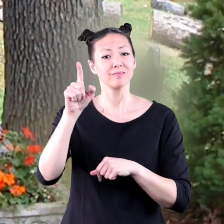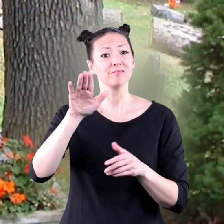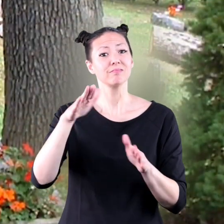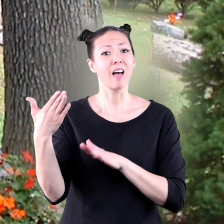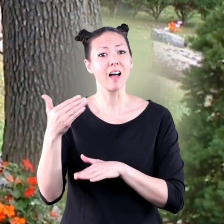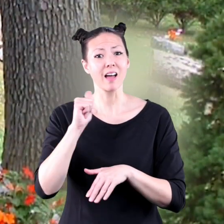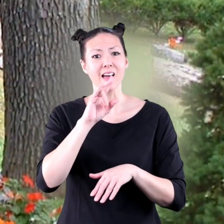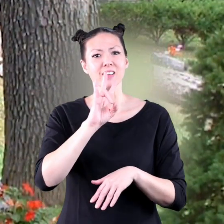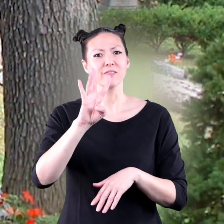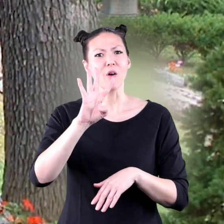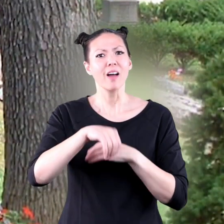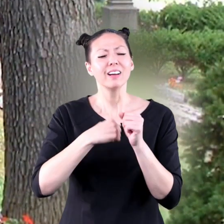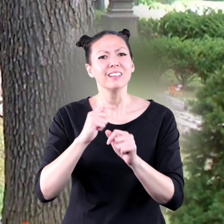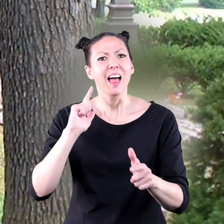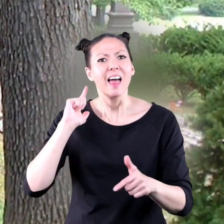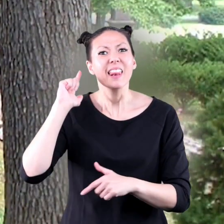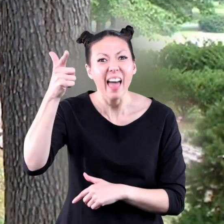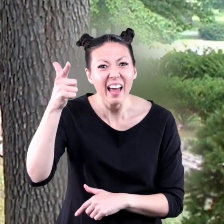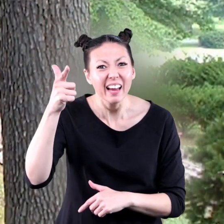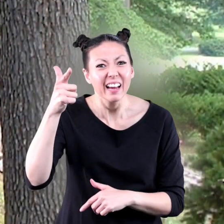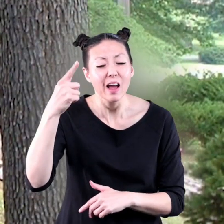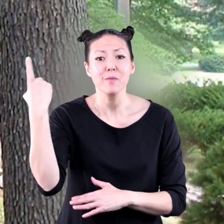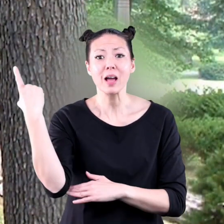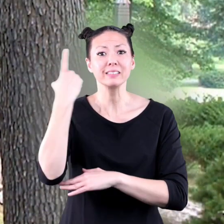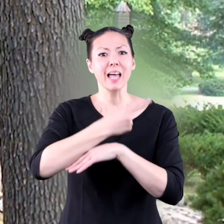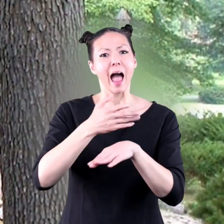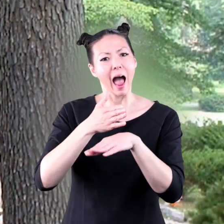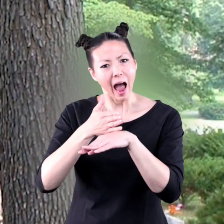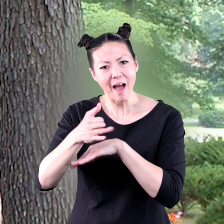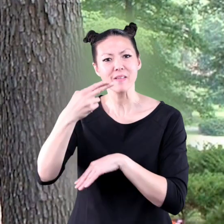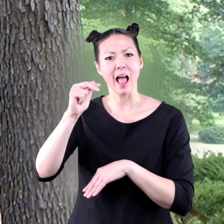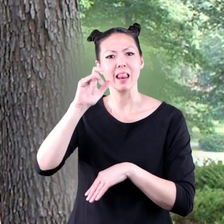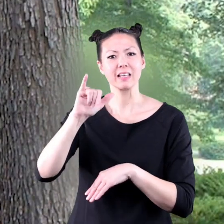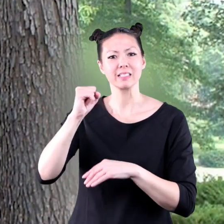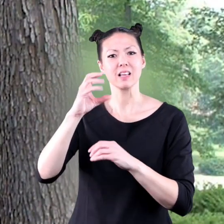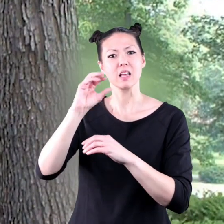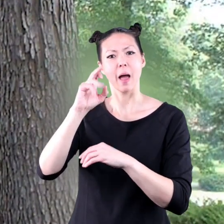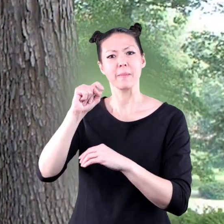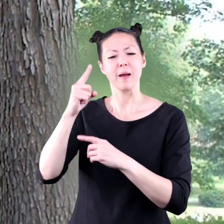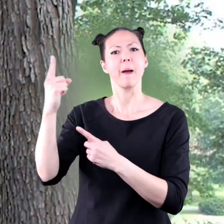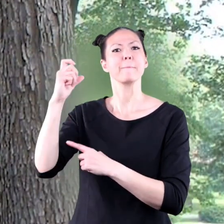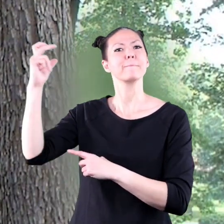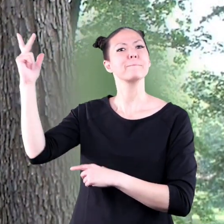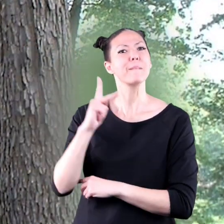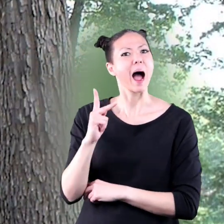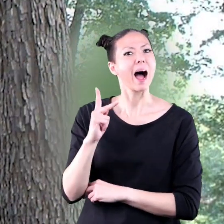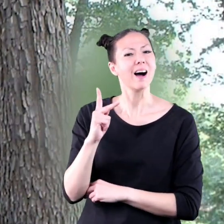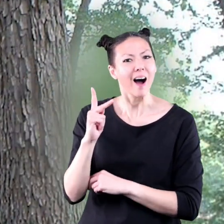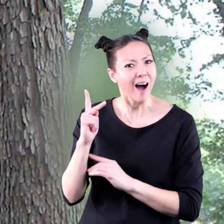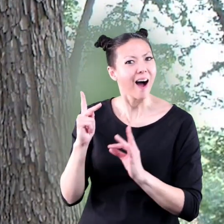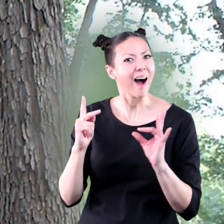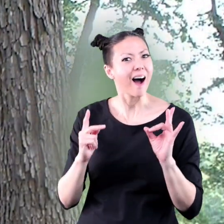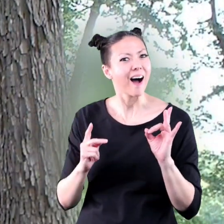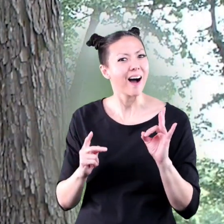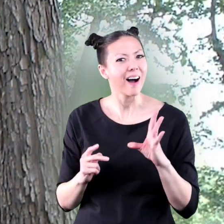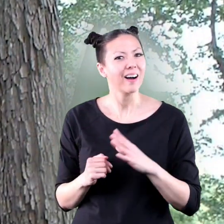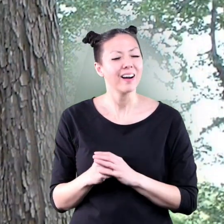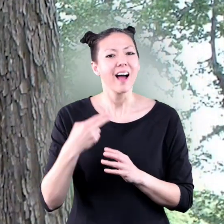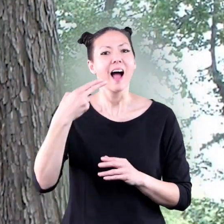enough, he died 74 years later, just one day after Halley's Comet came back.